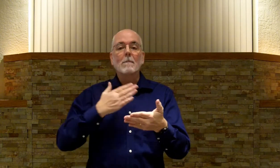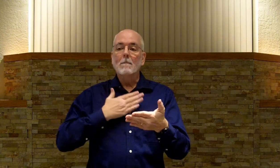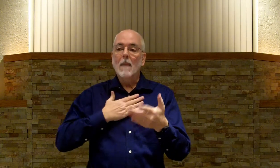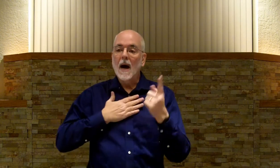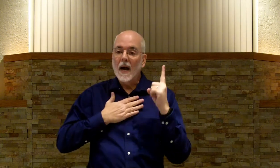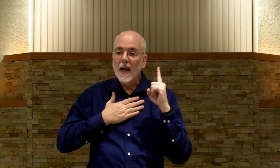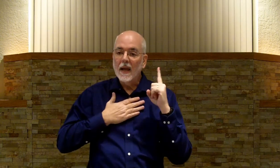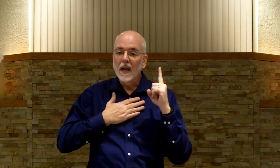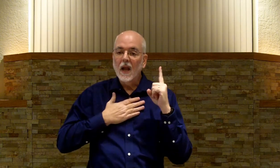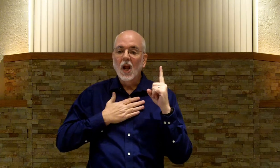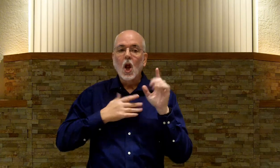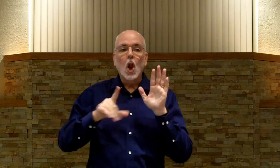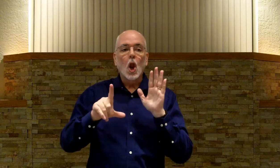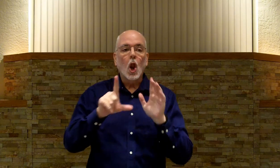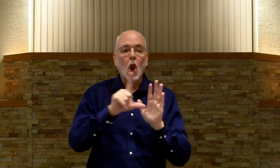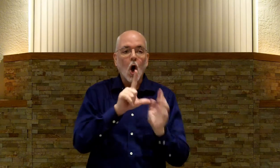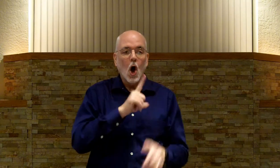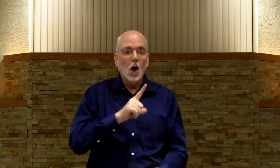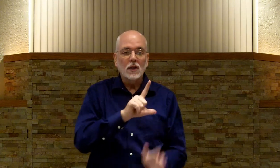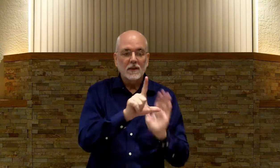My. Laws.